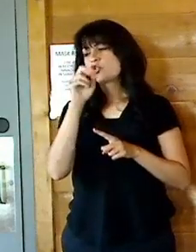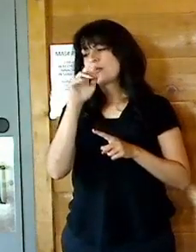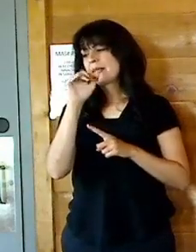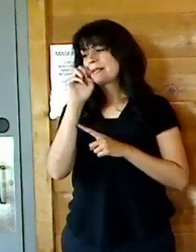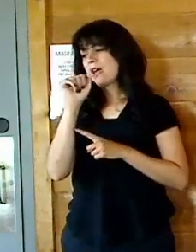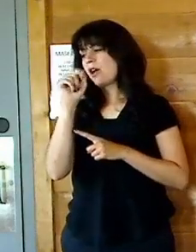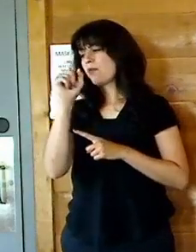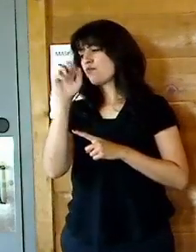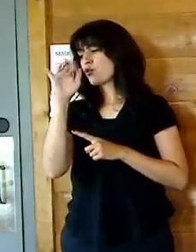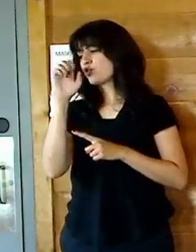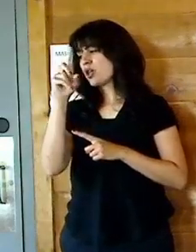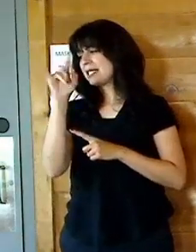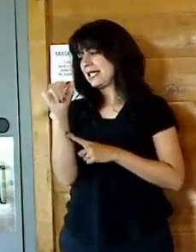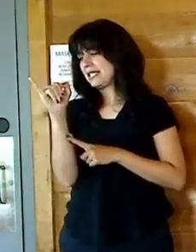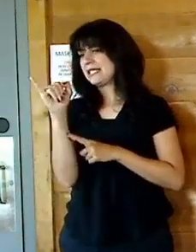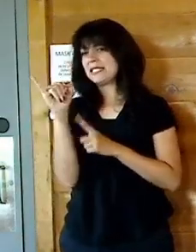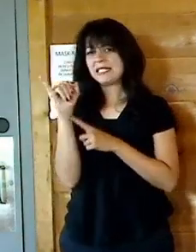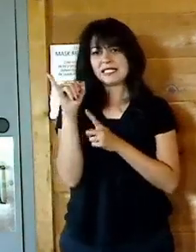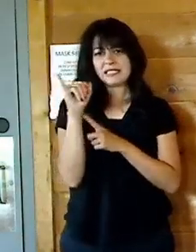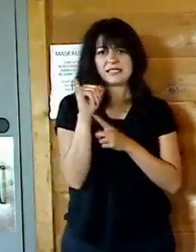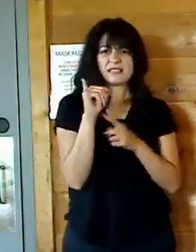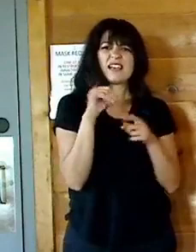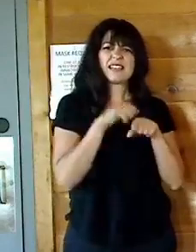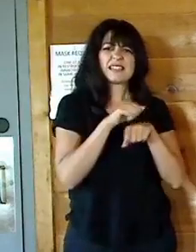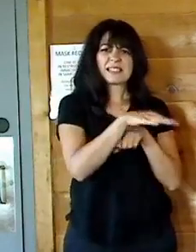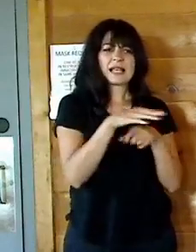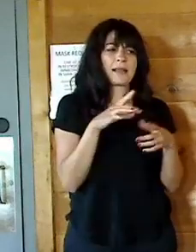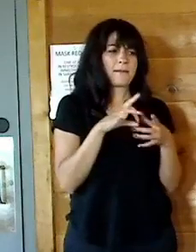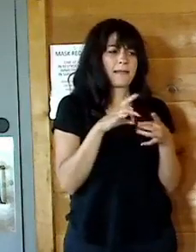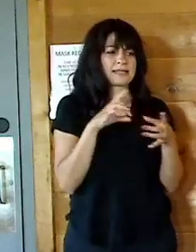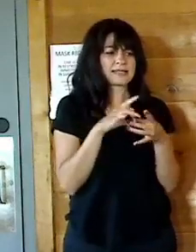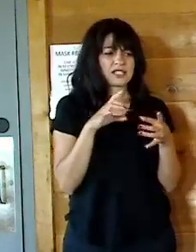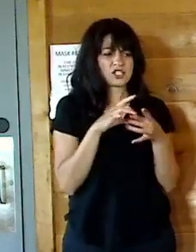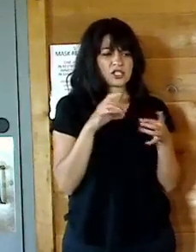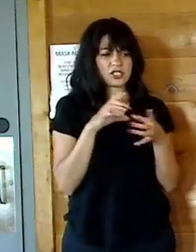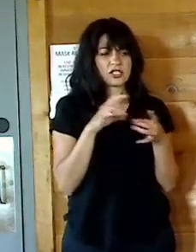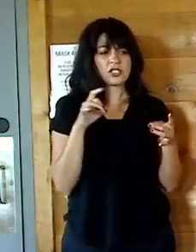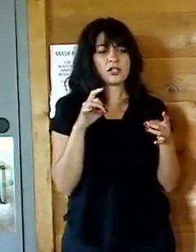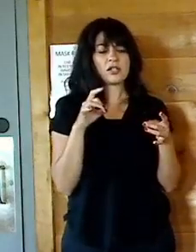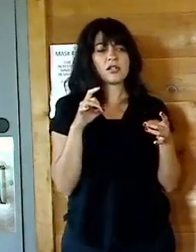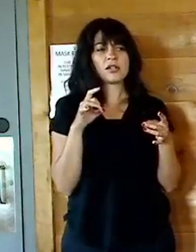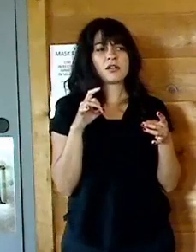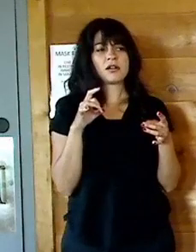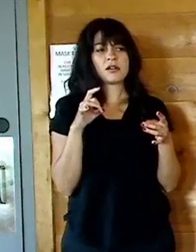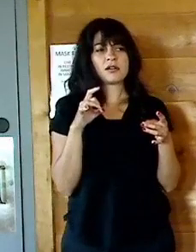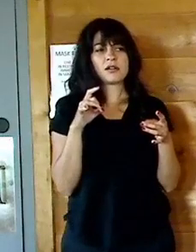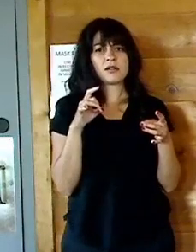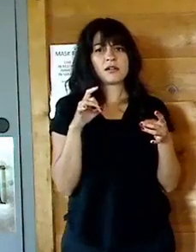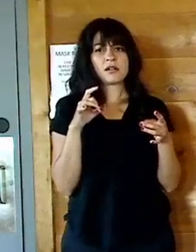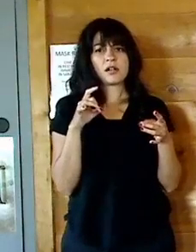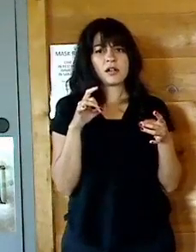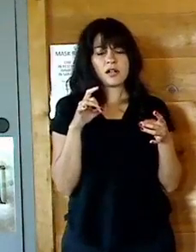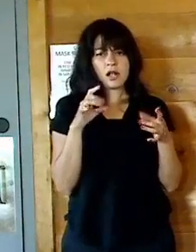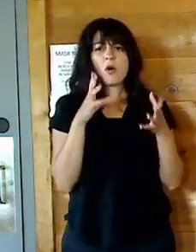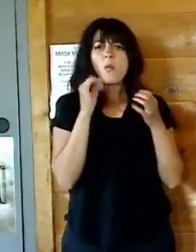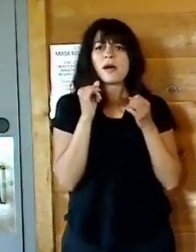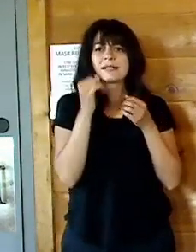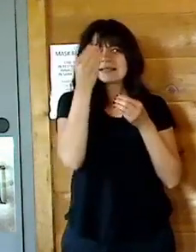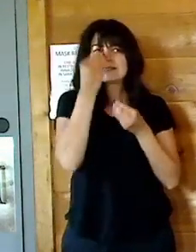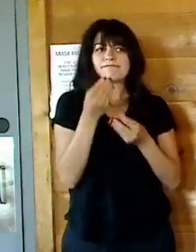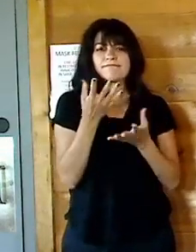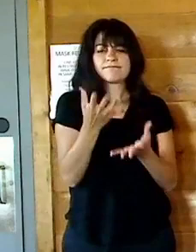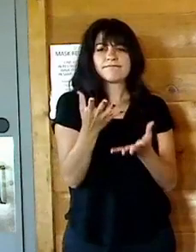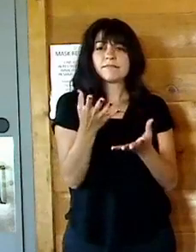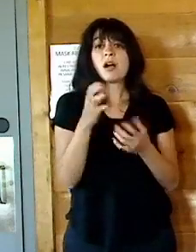messaged us. Yes. Perfect. Okay, we'll get to that too. Teresa Braschetti wanted us to mention